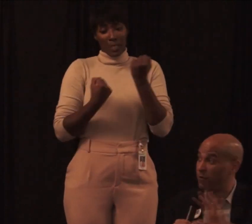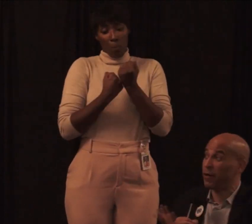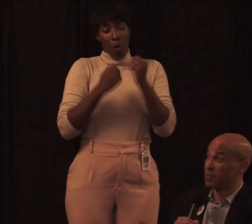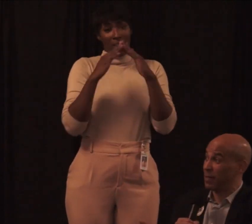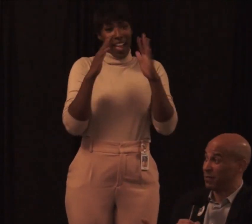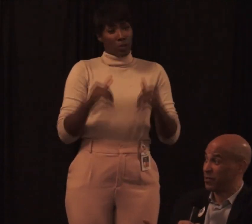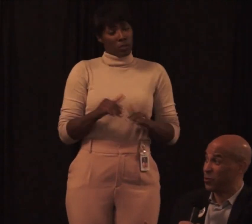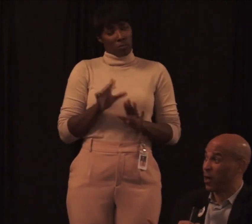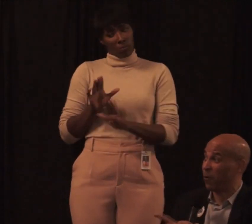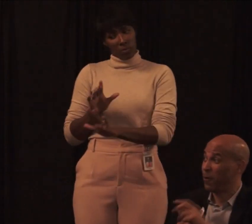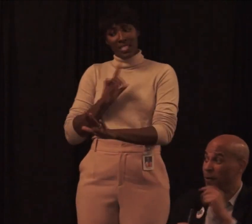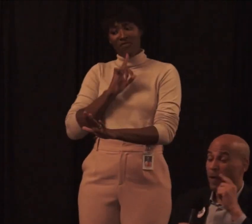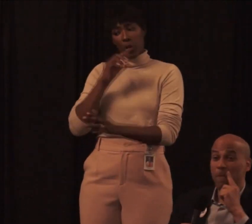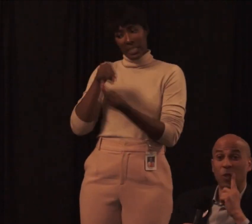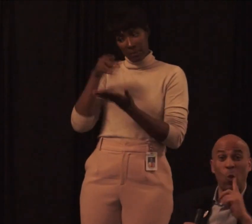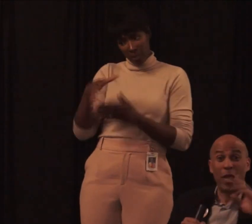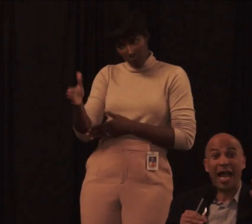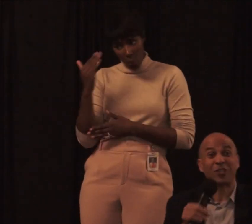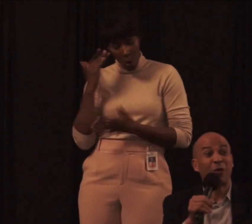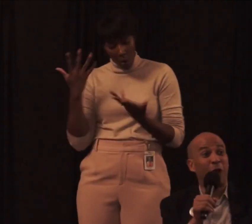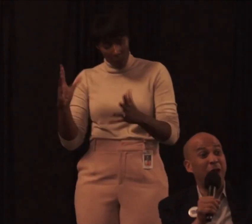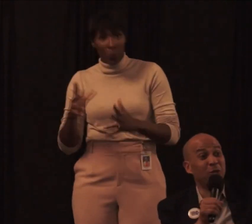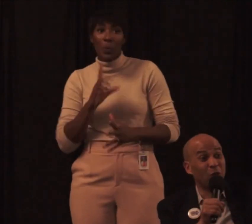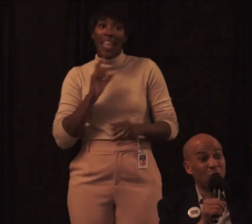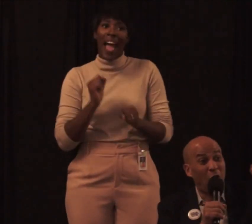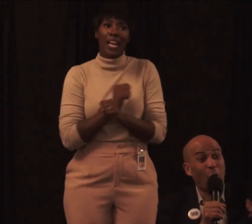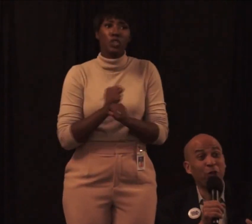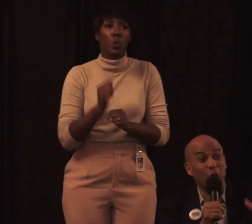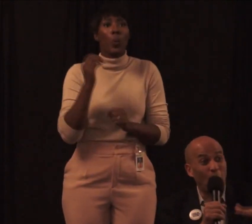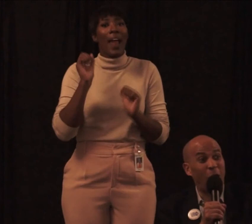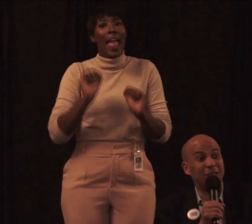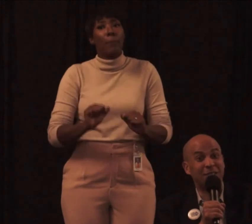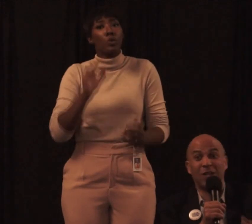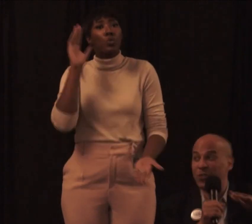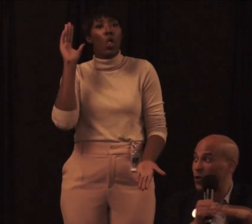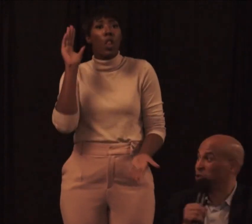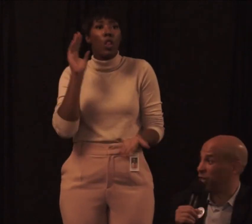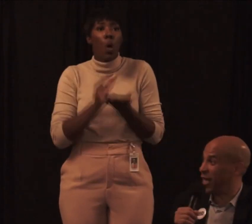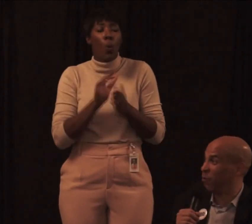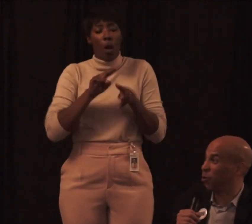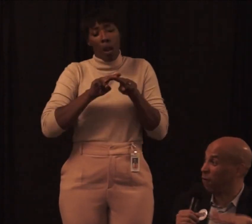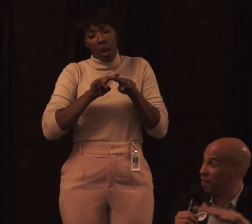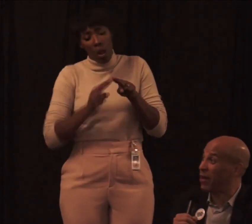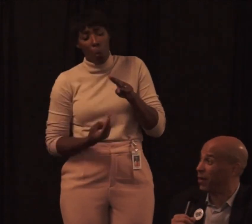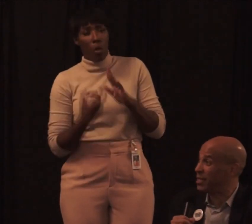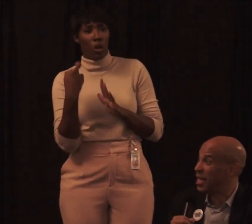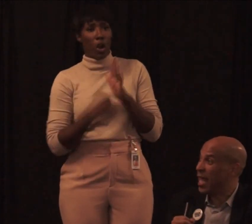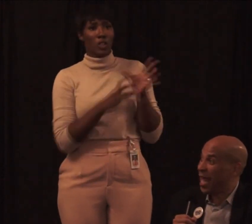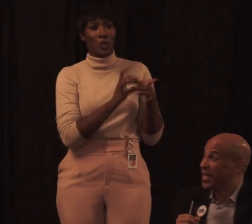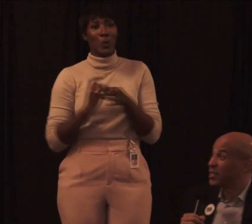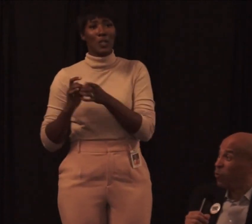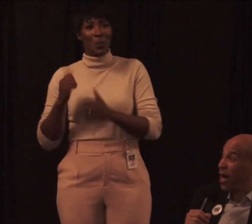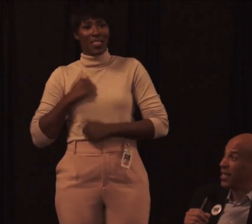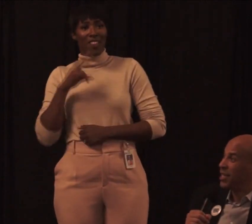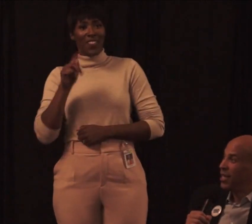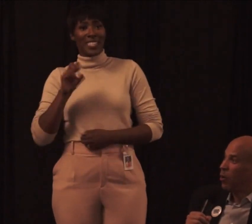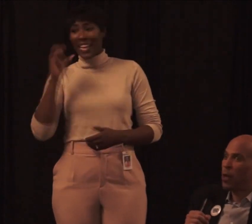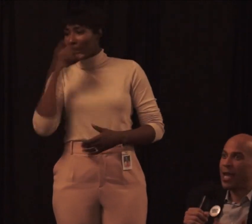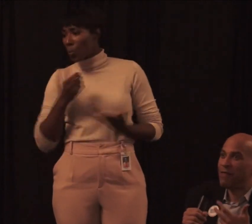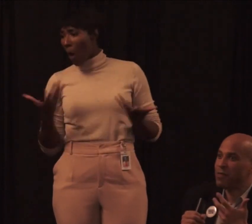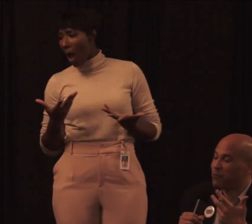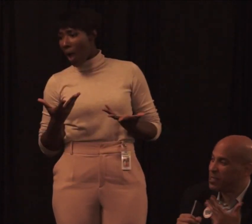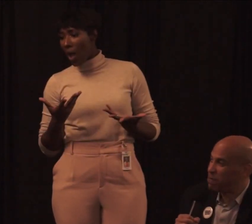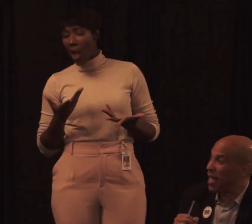housing, which is very expensive as you know, we actually were able to lower the costs associated with our veterans. And guess what?